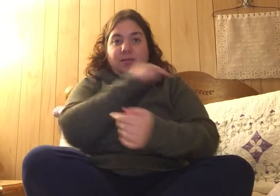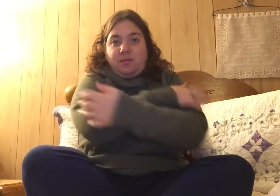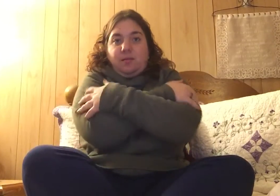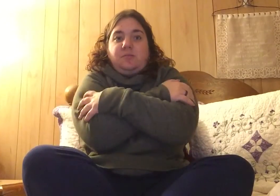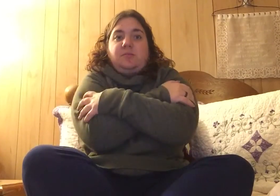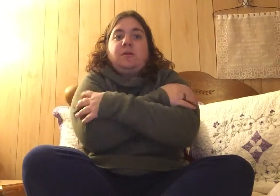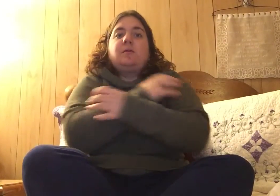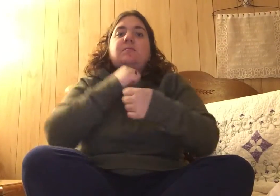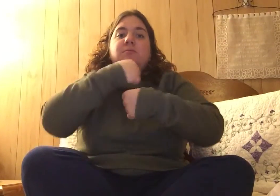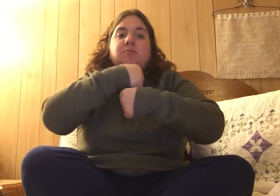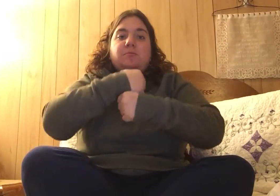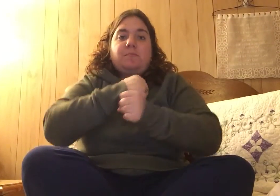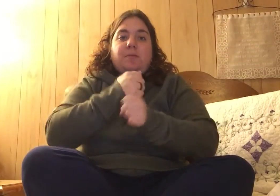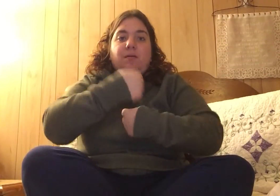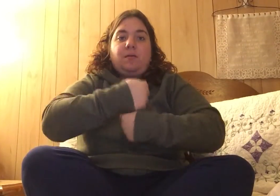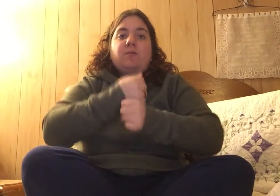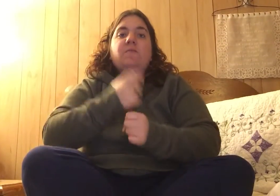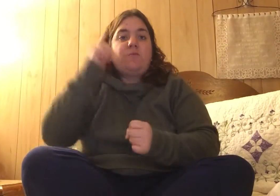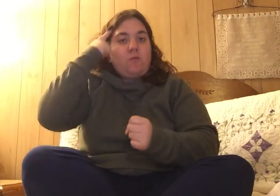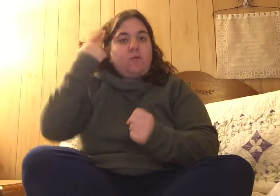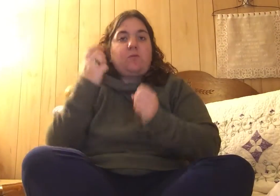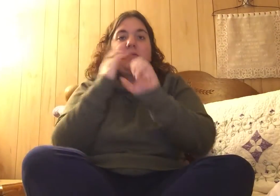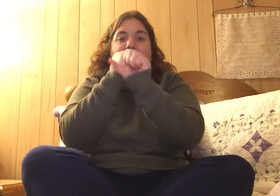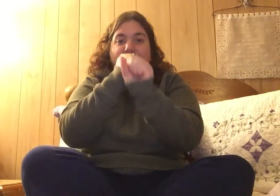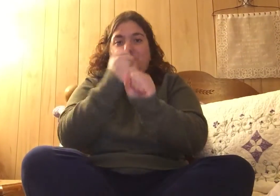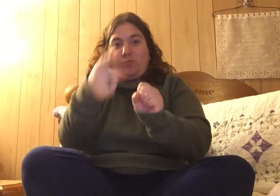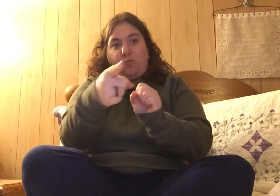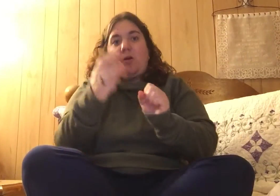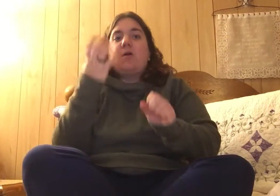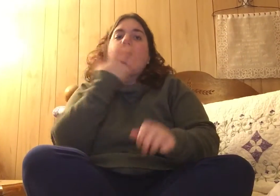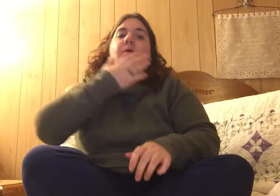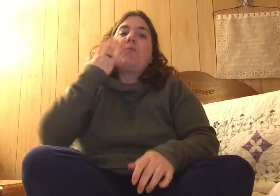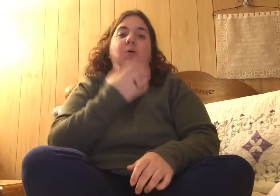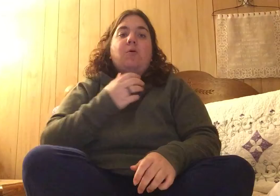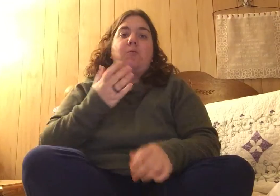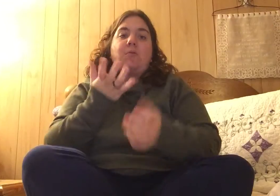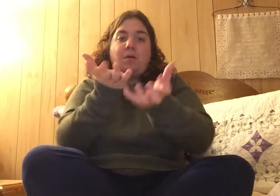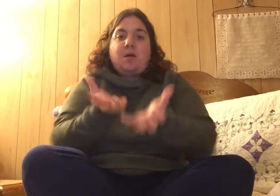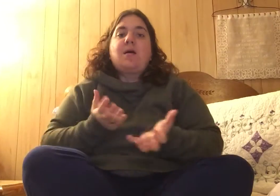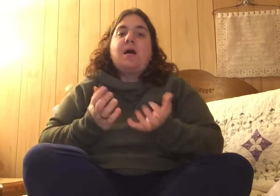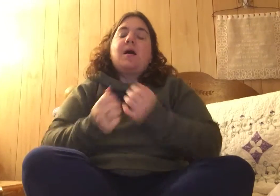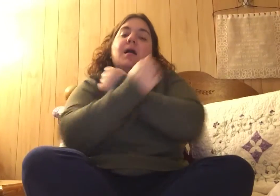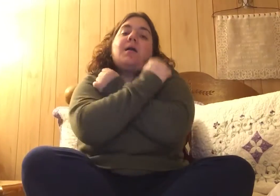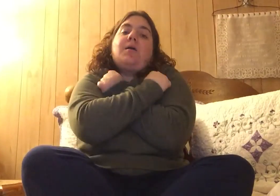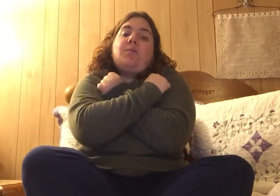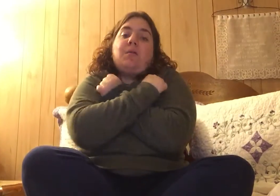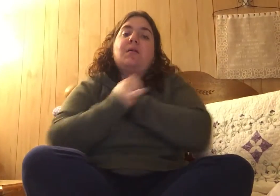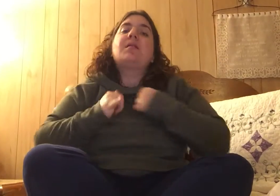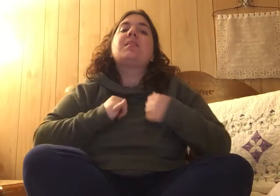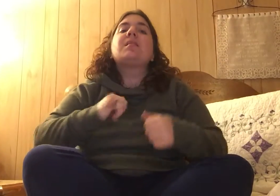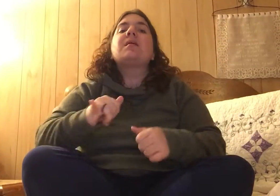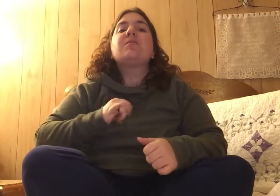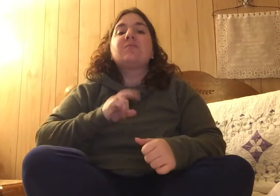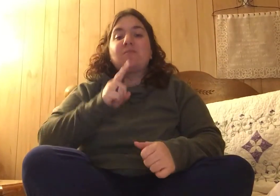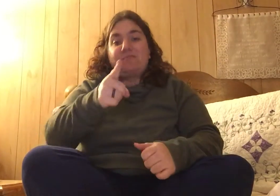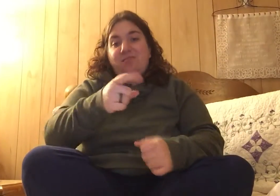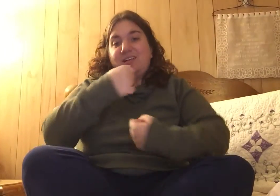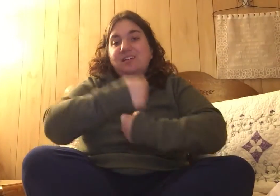that these arms are made for holding you. Oh, I want to love like